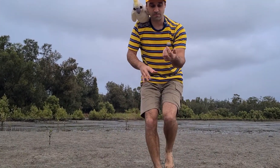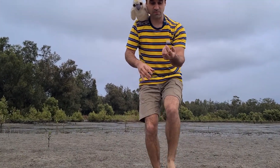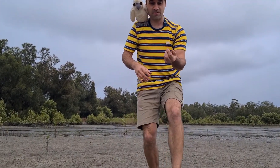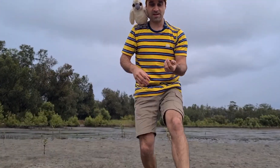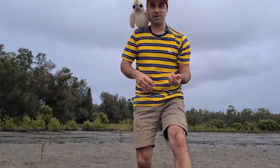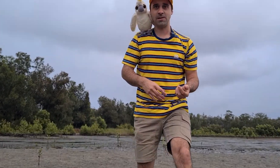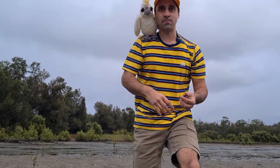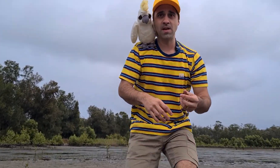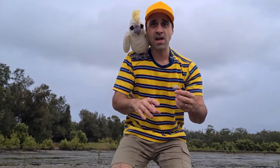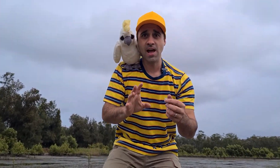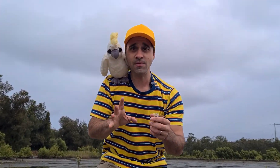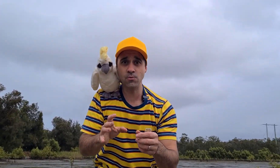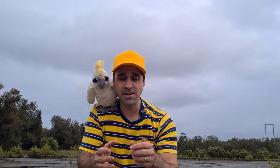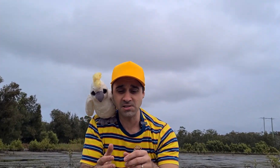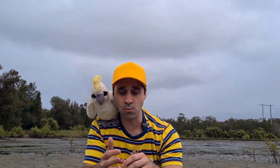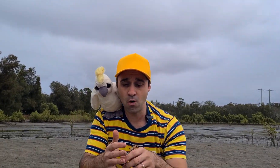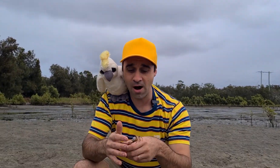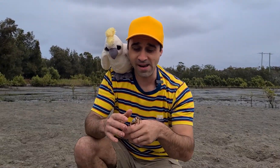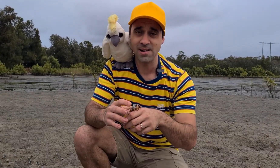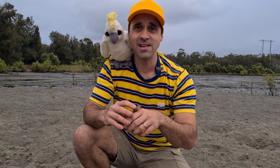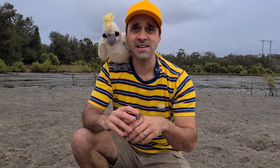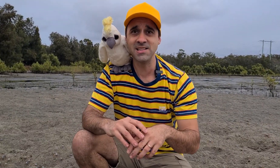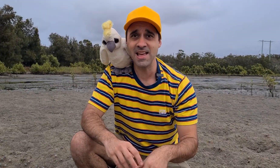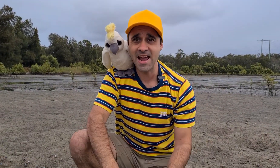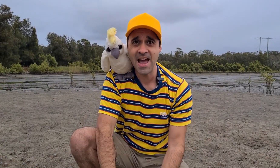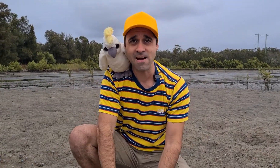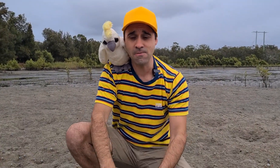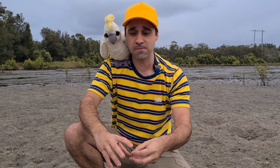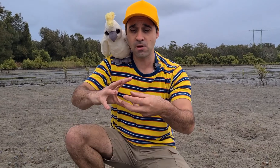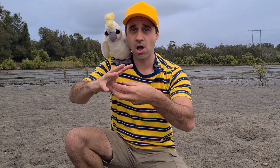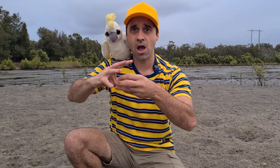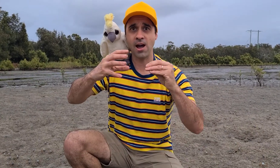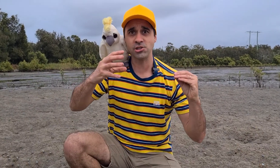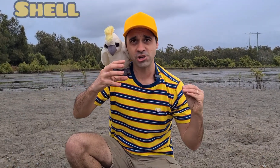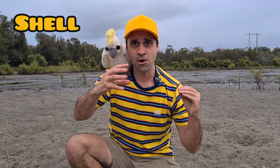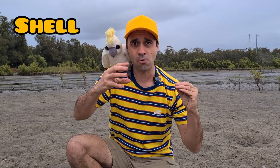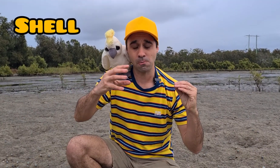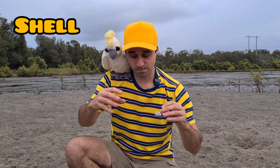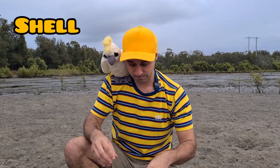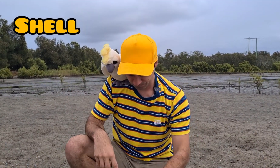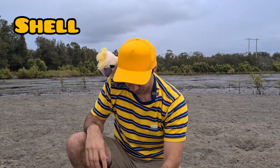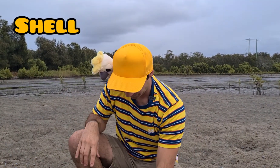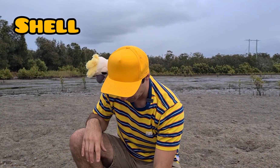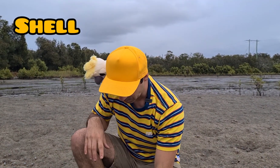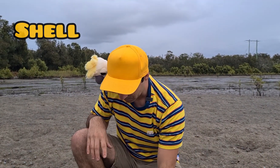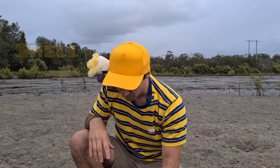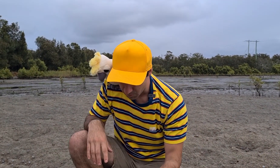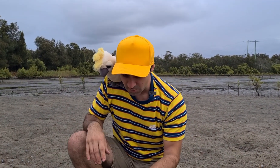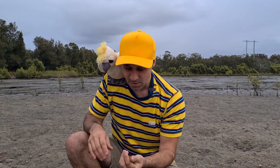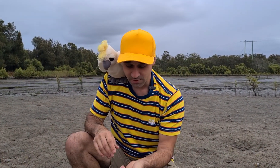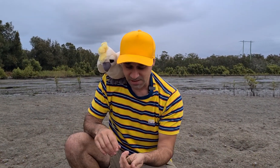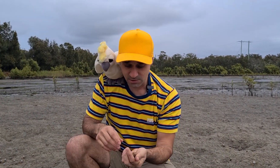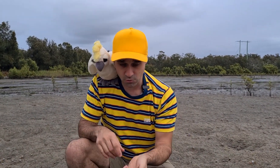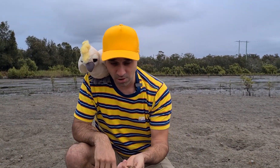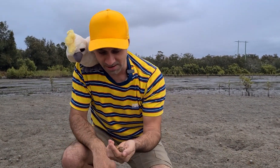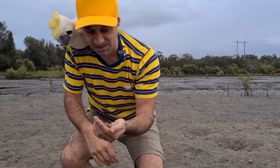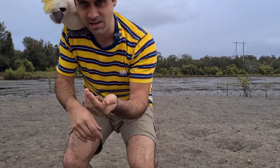family. And the reason why is that they have a shell. These little guys here